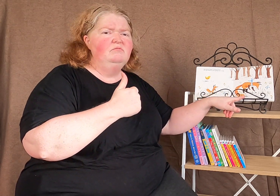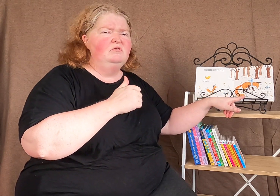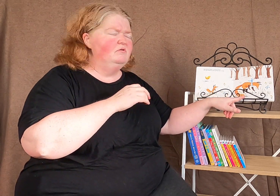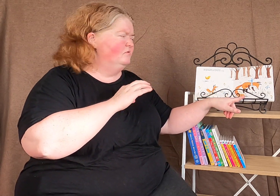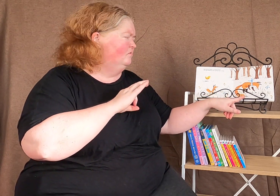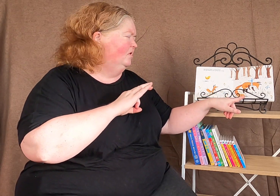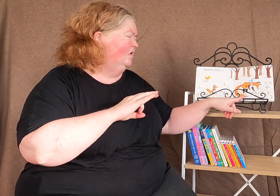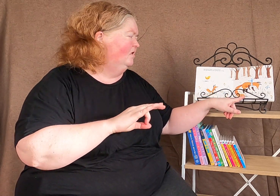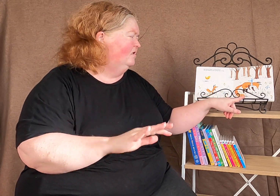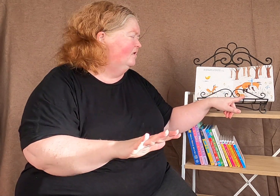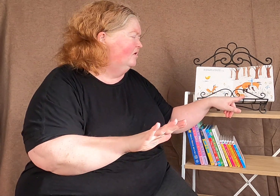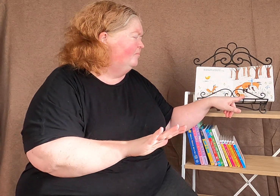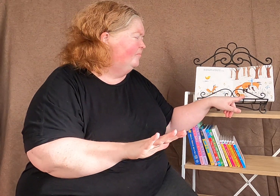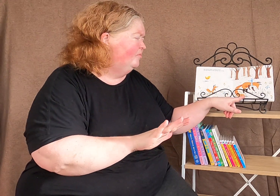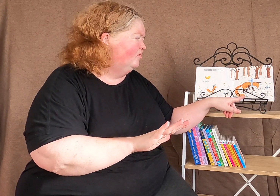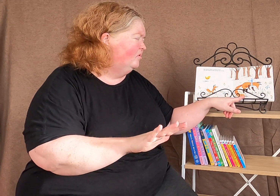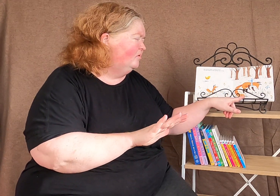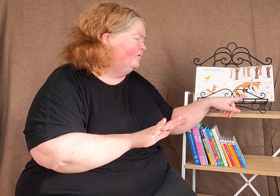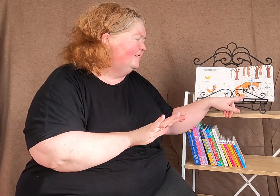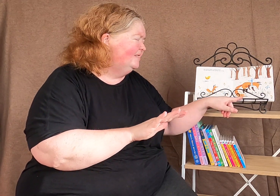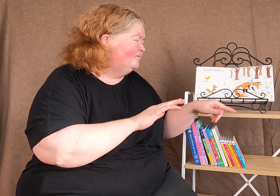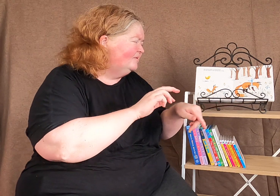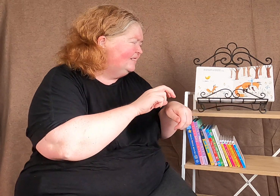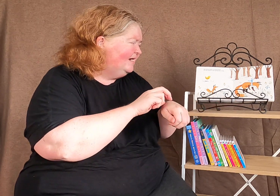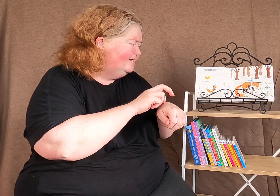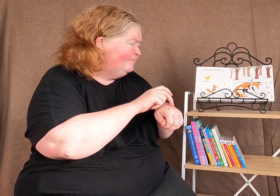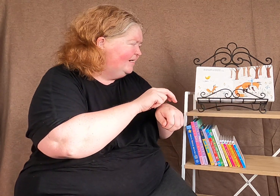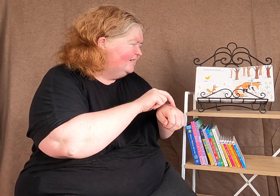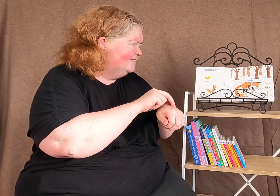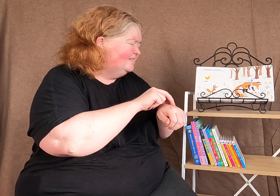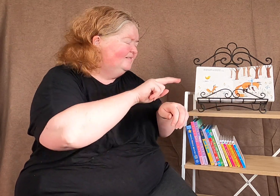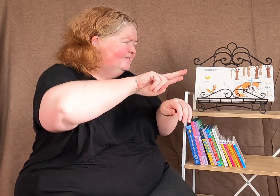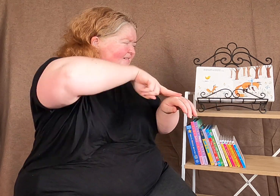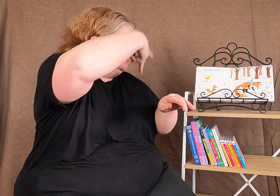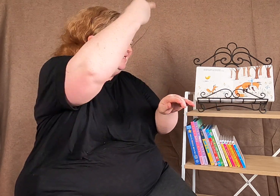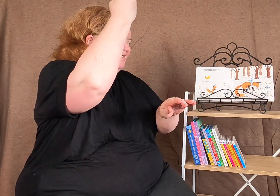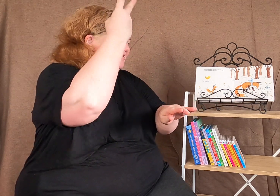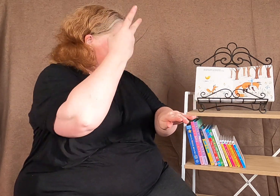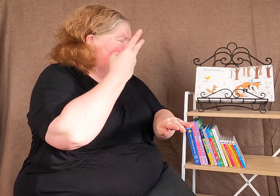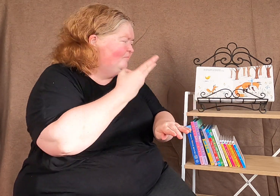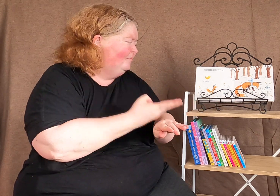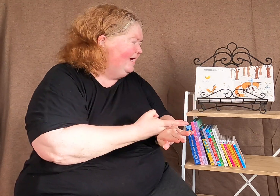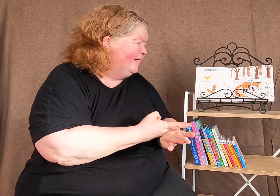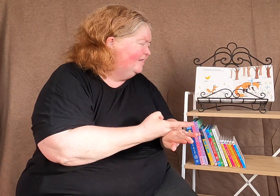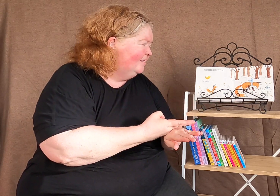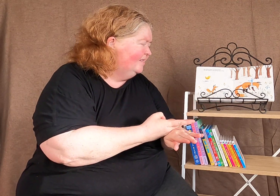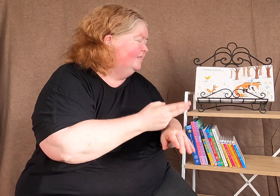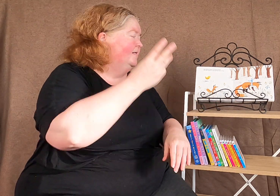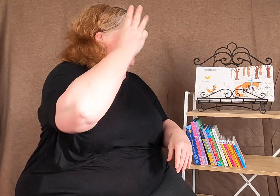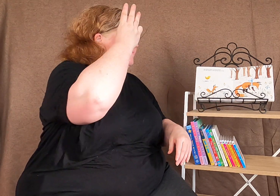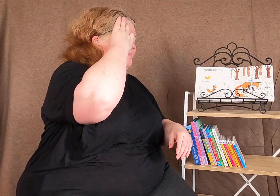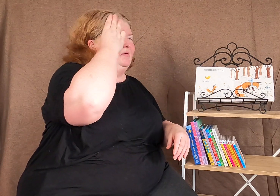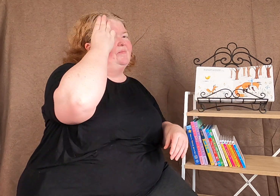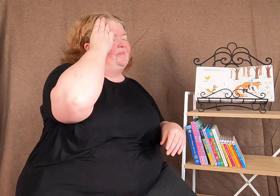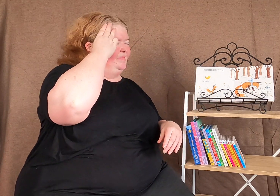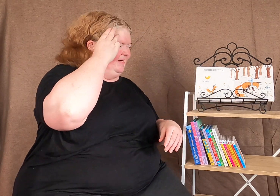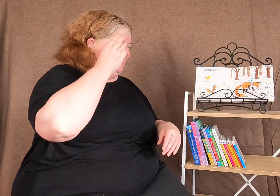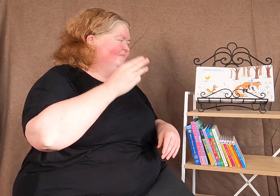no. A poor little ladybug's stuck on its back. But mummy